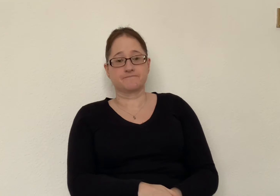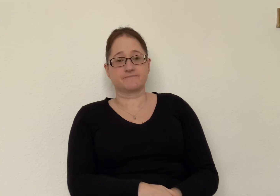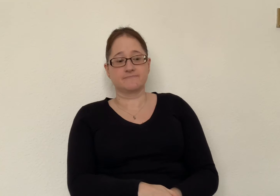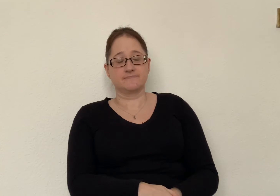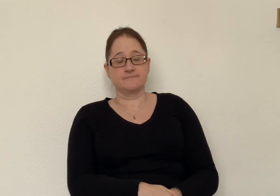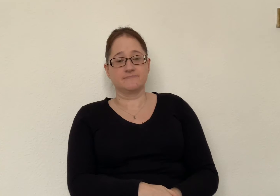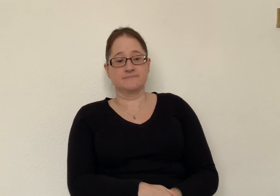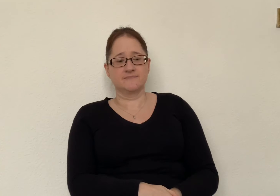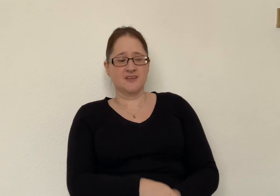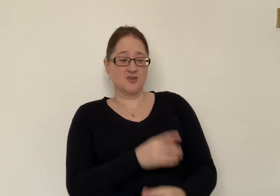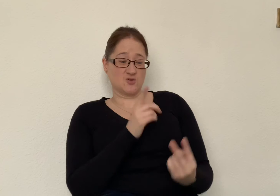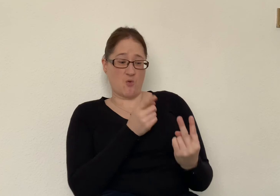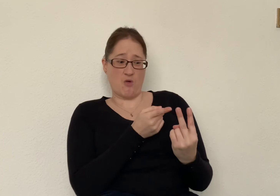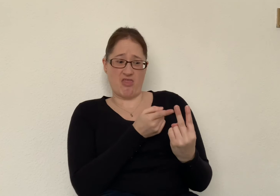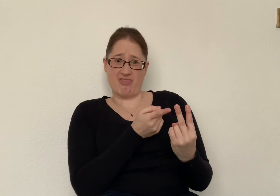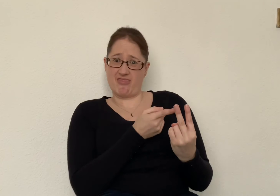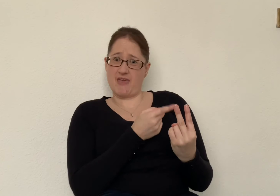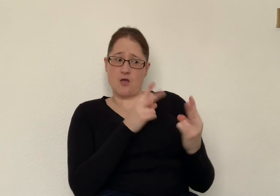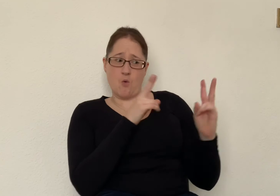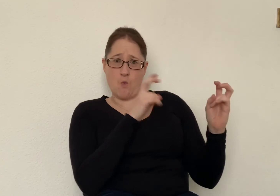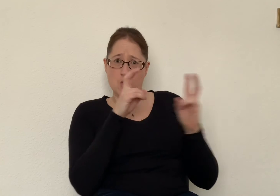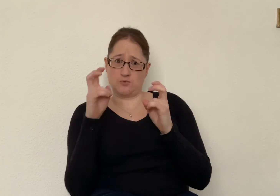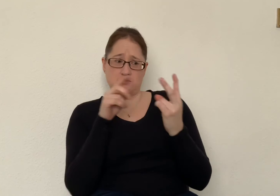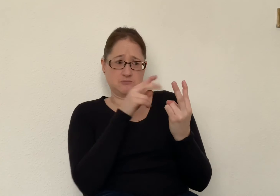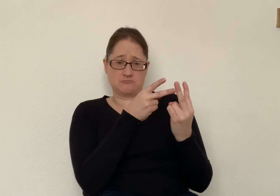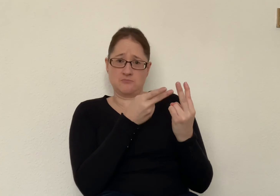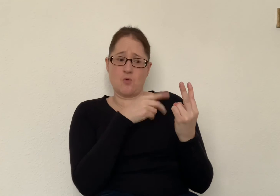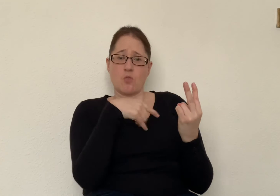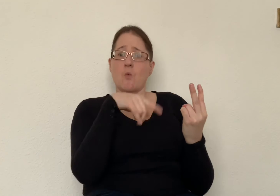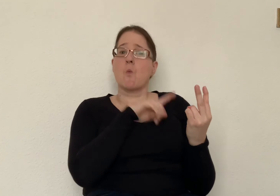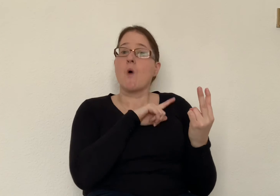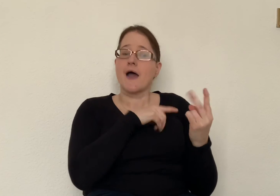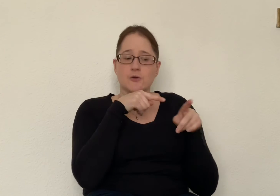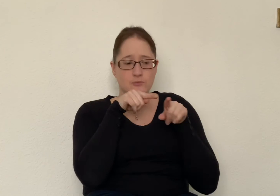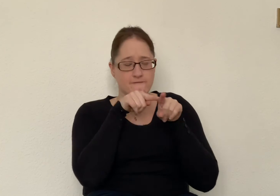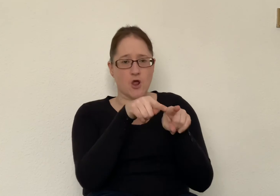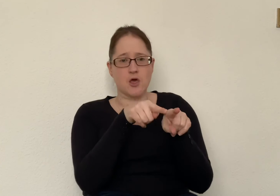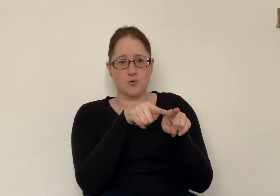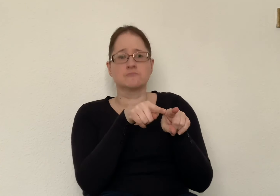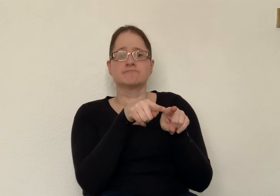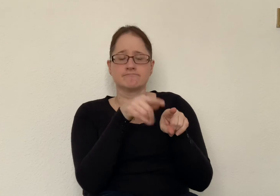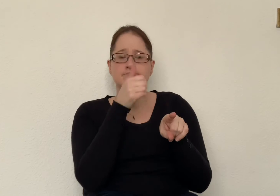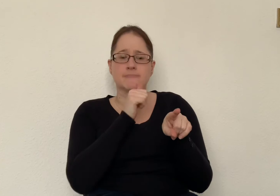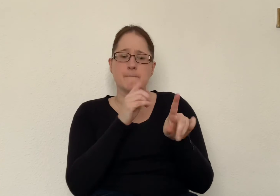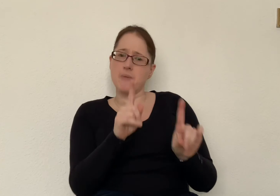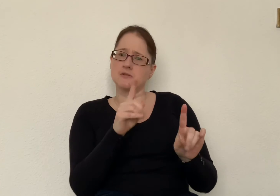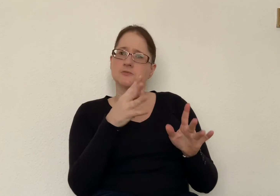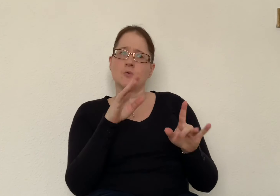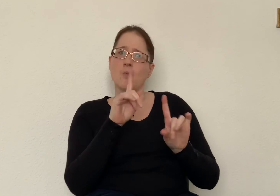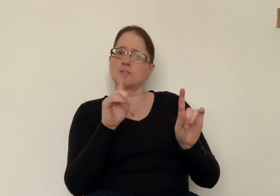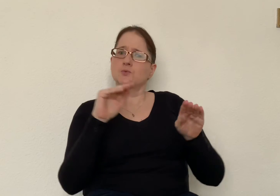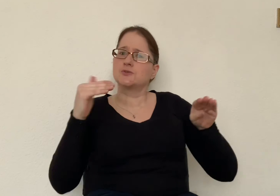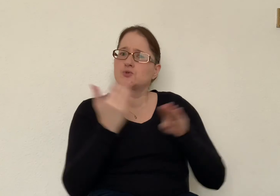so that is the why we observe Lent but what does the Bible say about what we should do during Lent